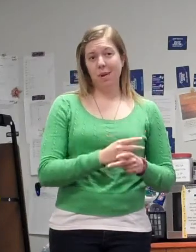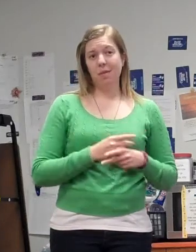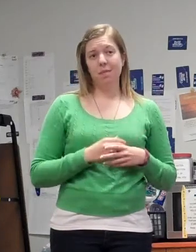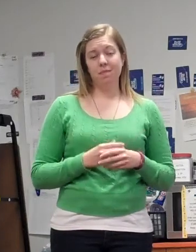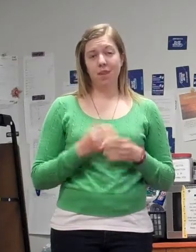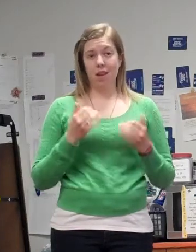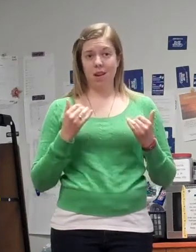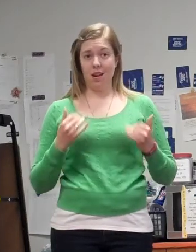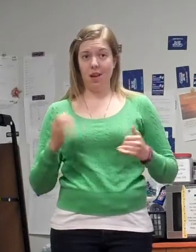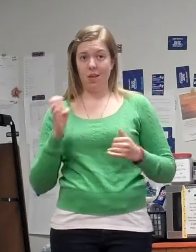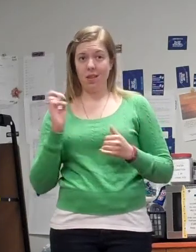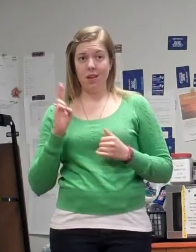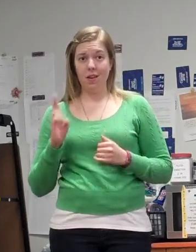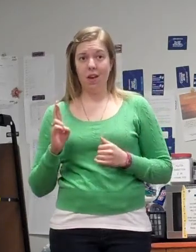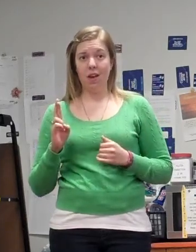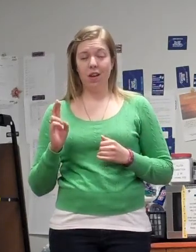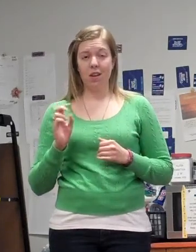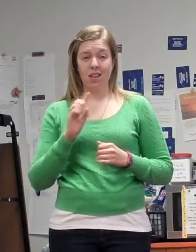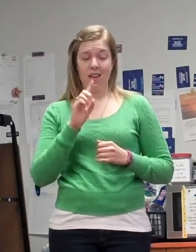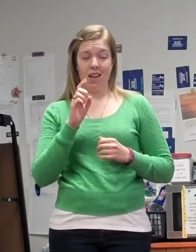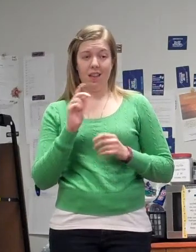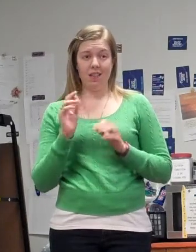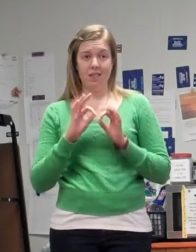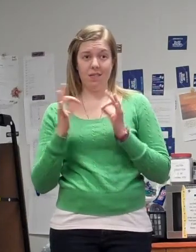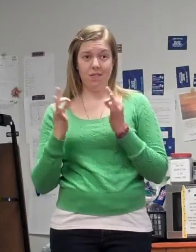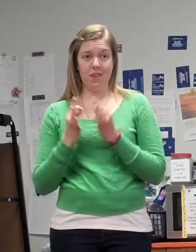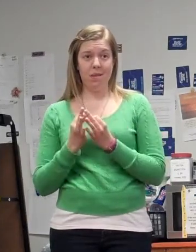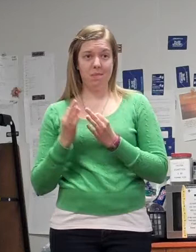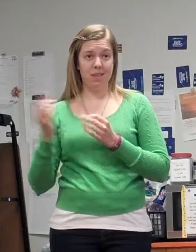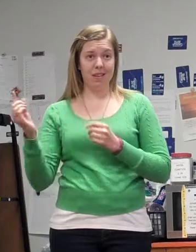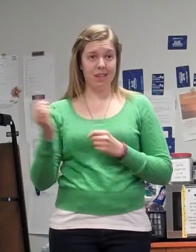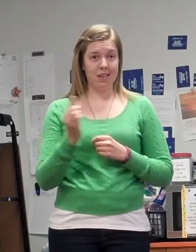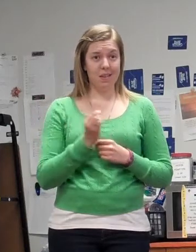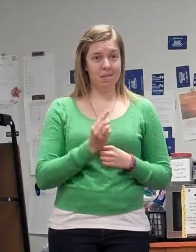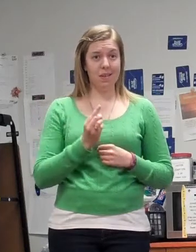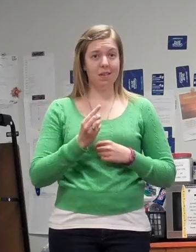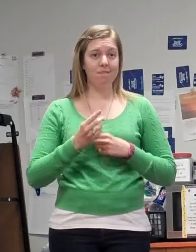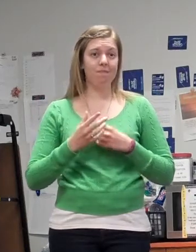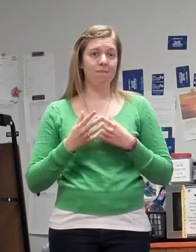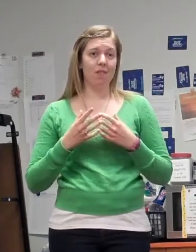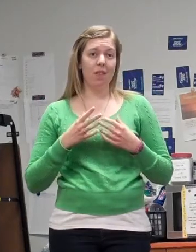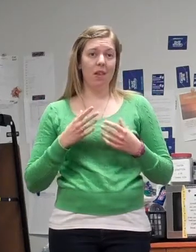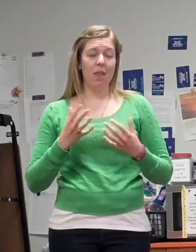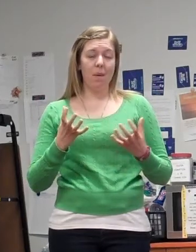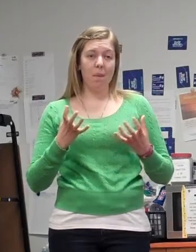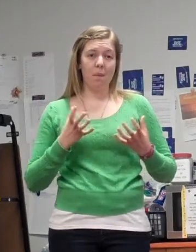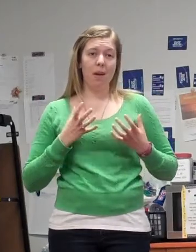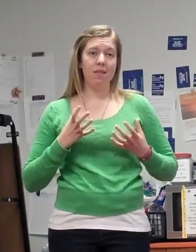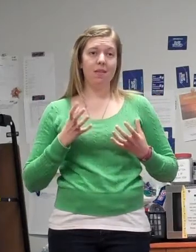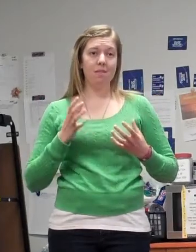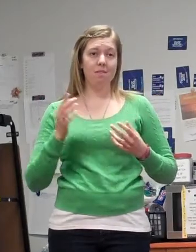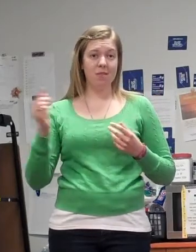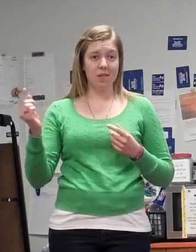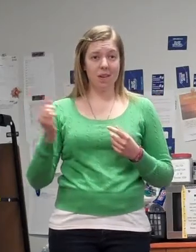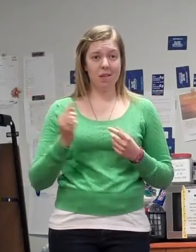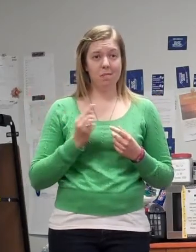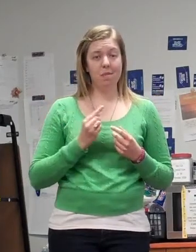ask the family to come in. They like them to come in and just be part of, if you're saving their loved one,